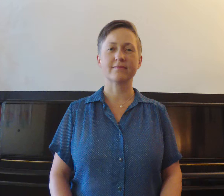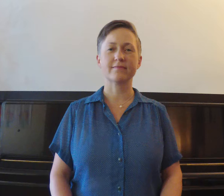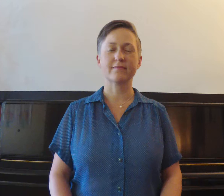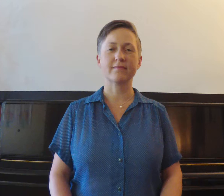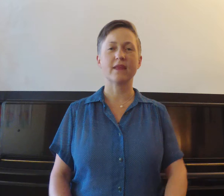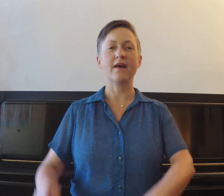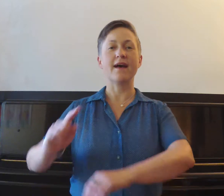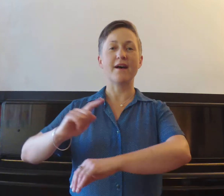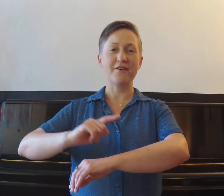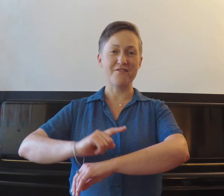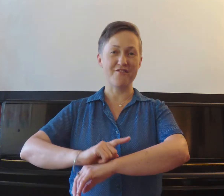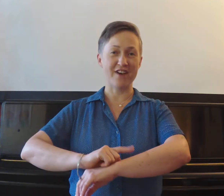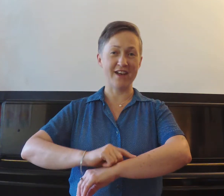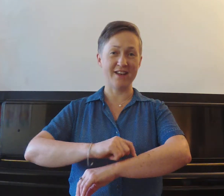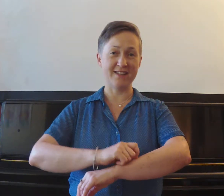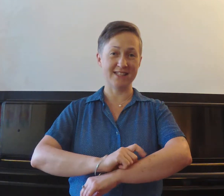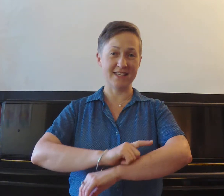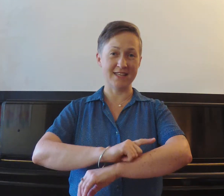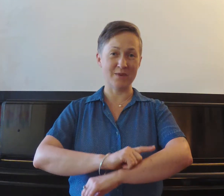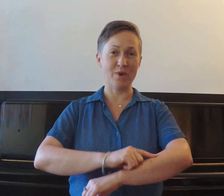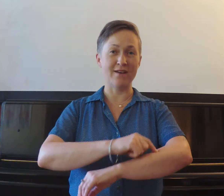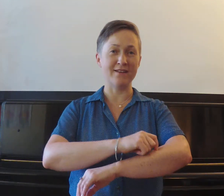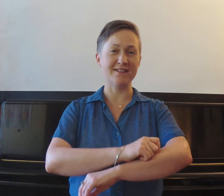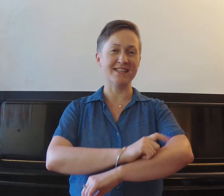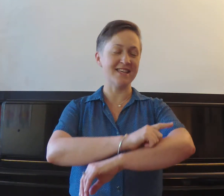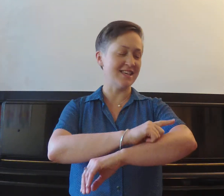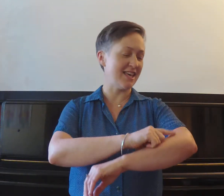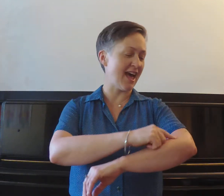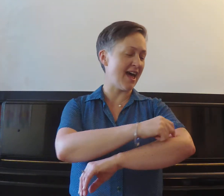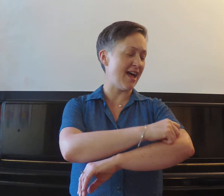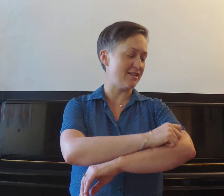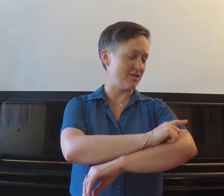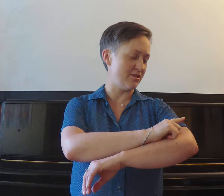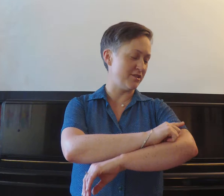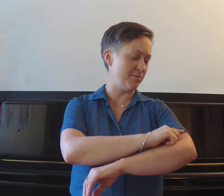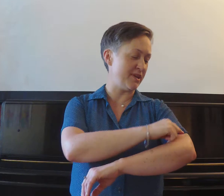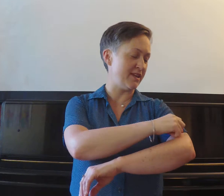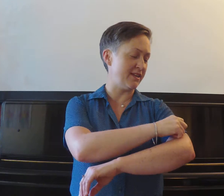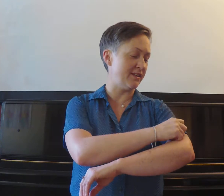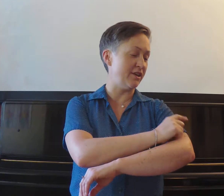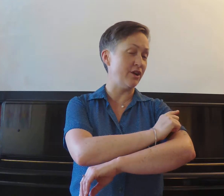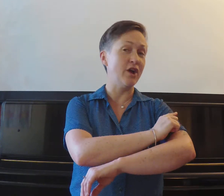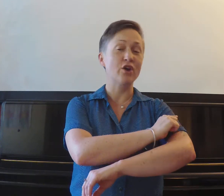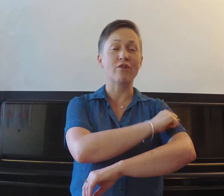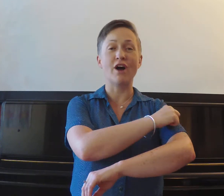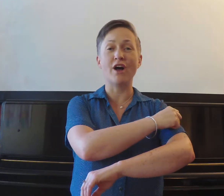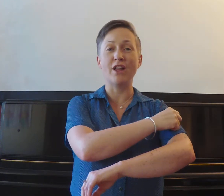Fuzzy Wuzzy Caterpillar crawling